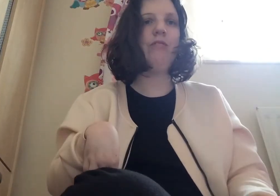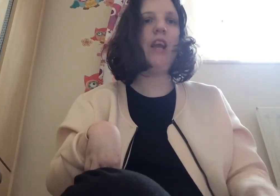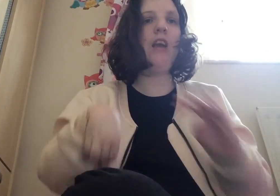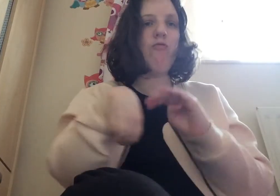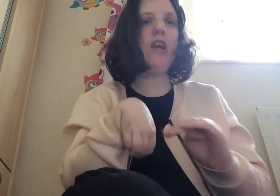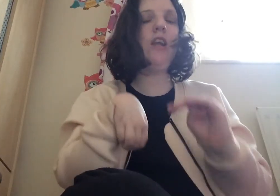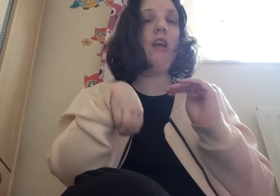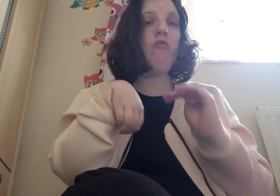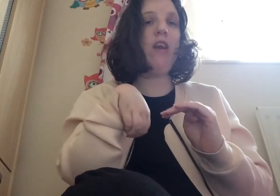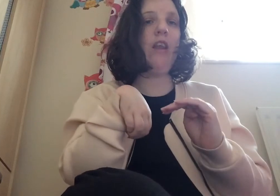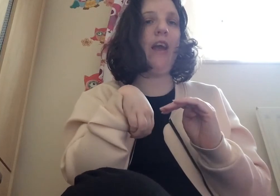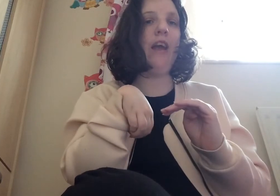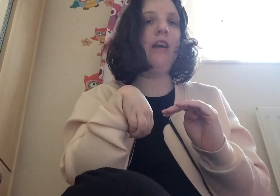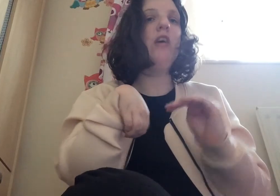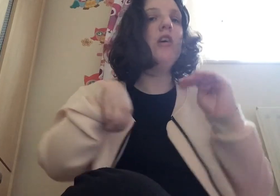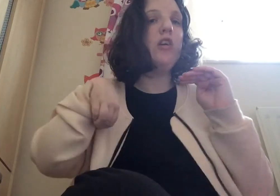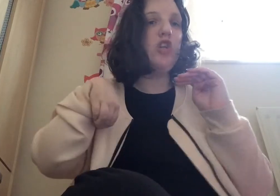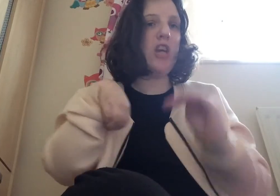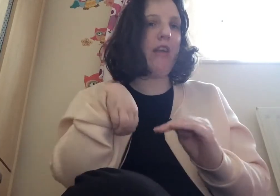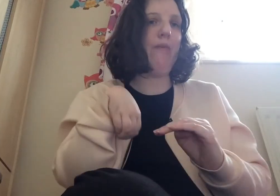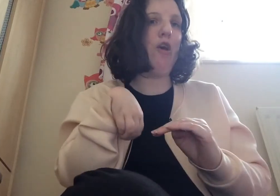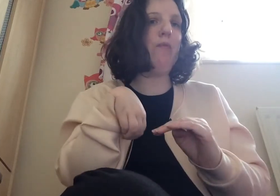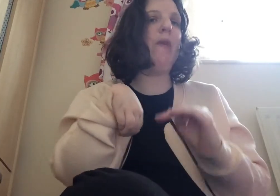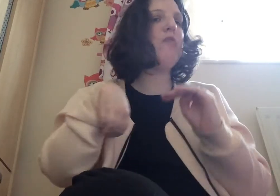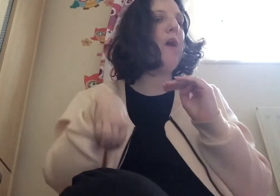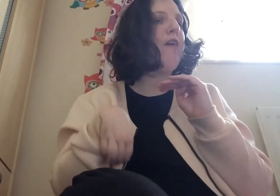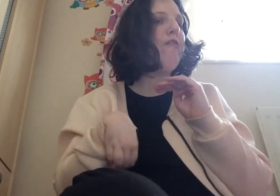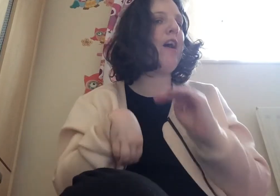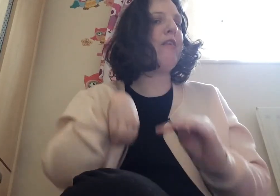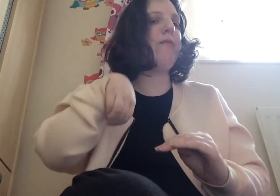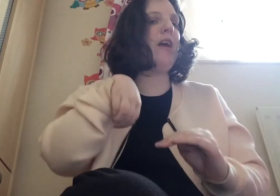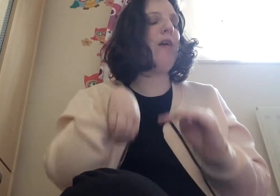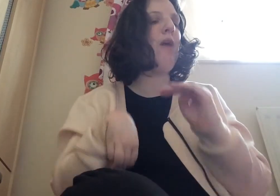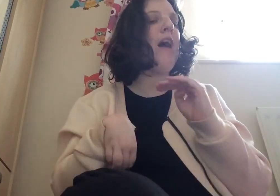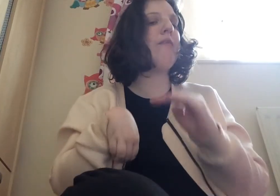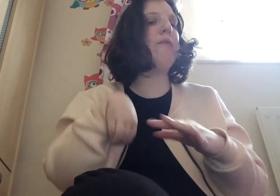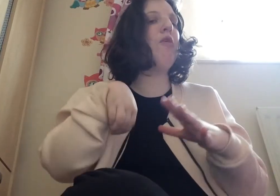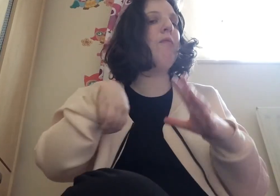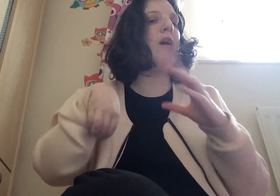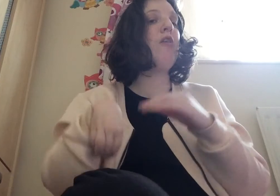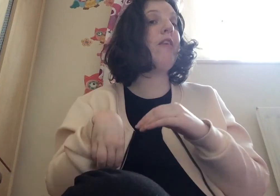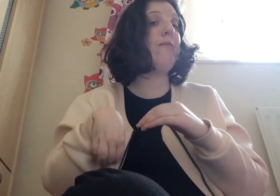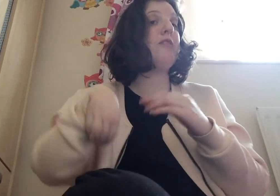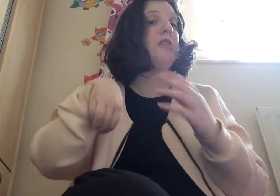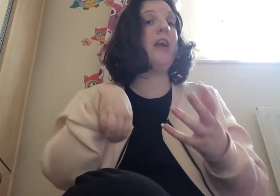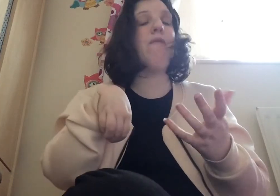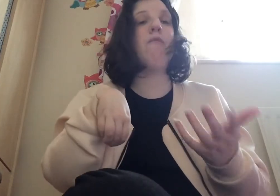it really really cheers me up and that's why i've asked asked my mum at christmas to get me